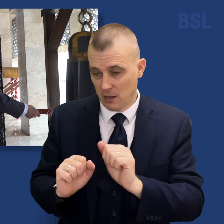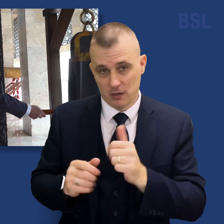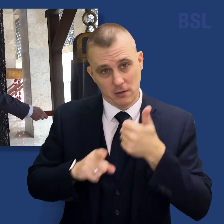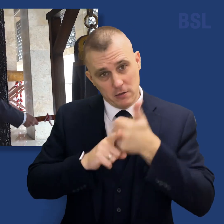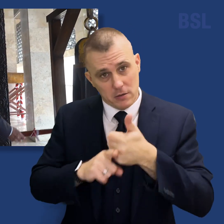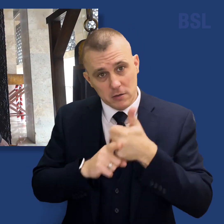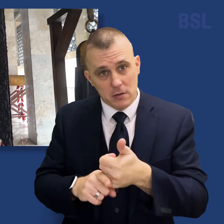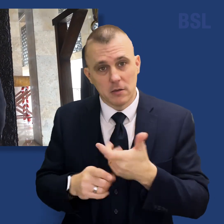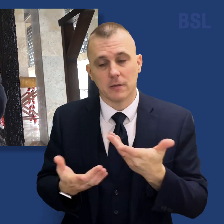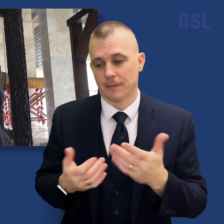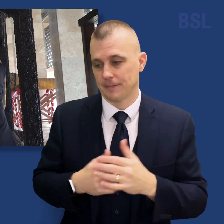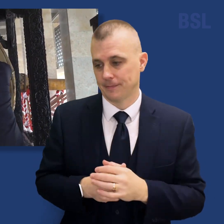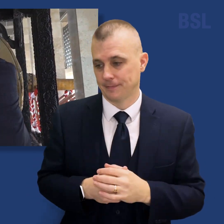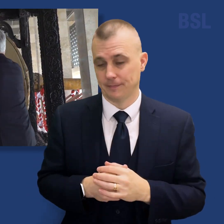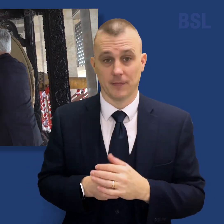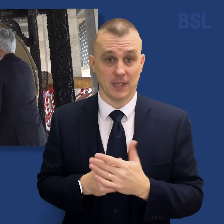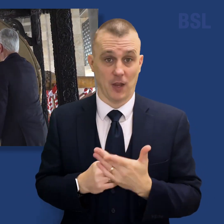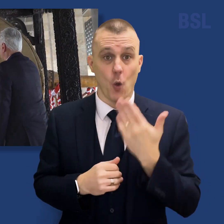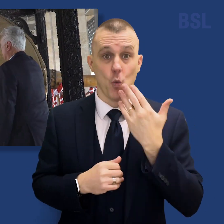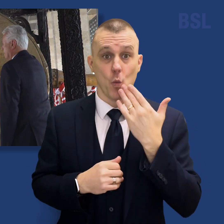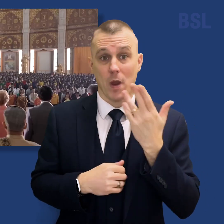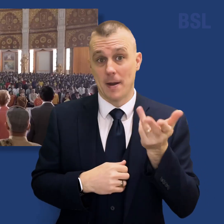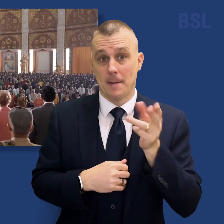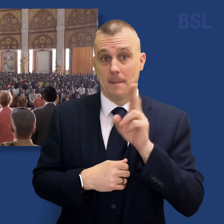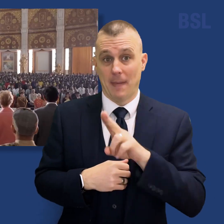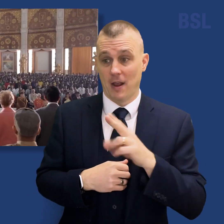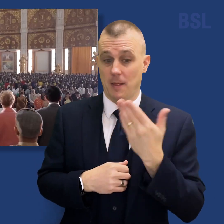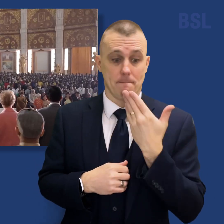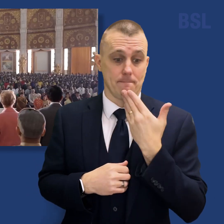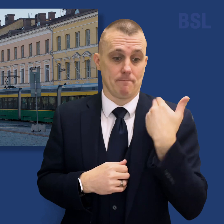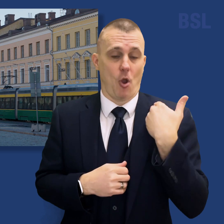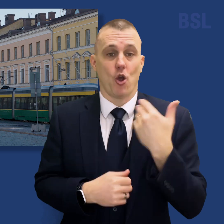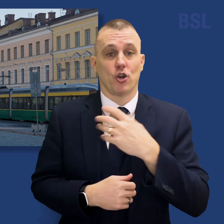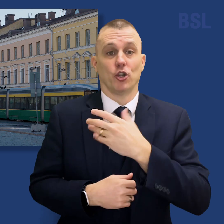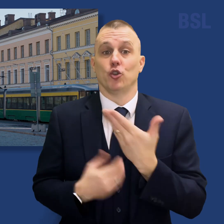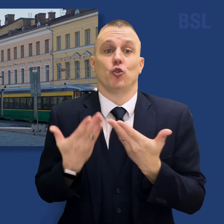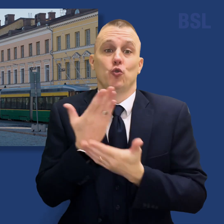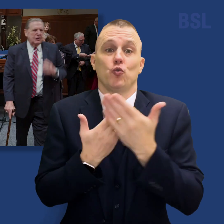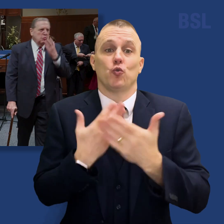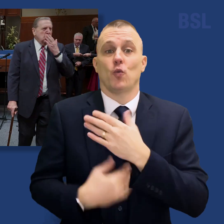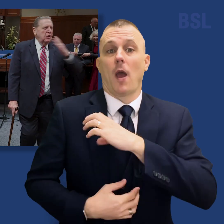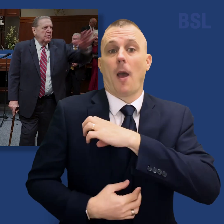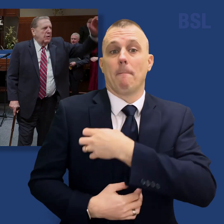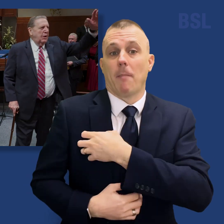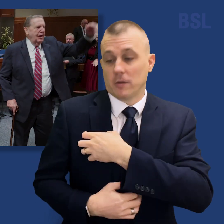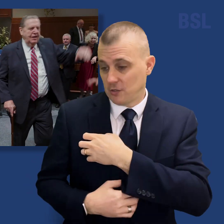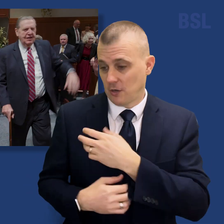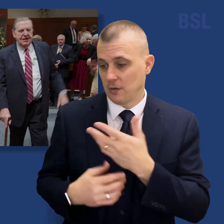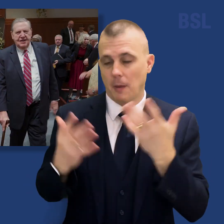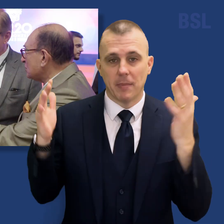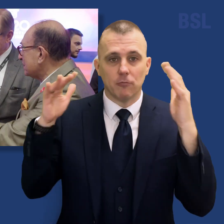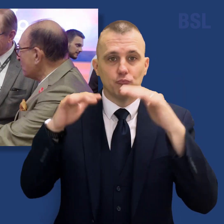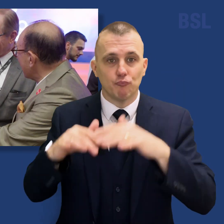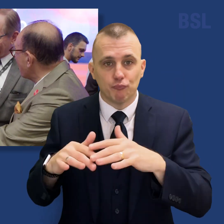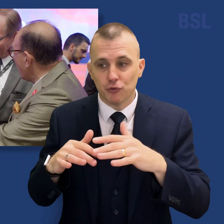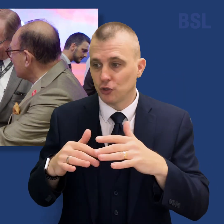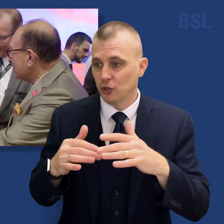When we come back, modern-day apostles travel the globe, bringing with them the spirit of unity and messages